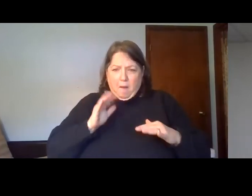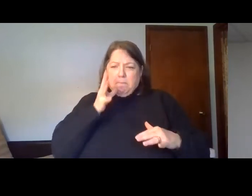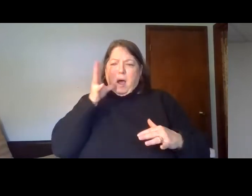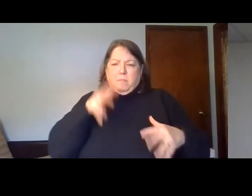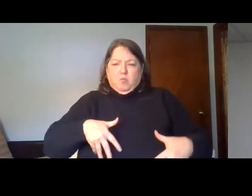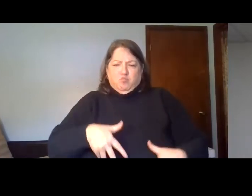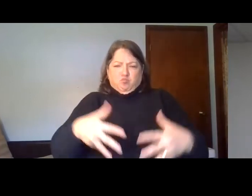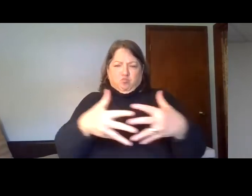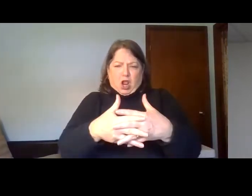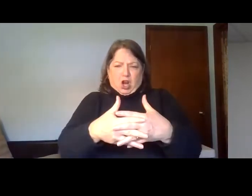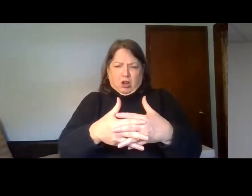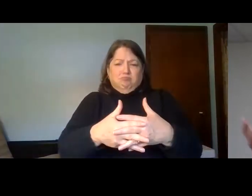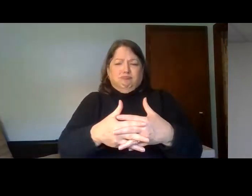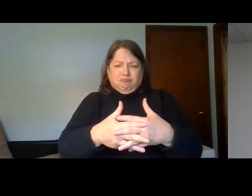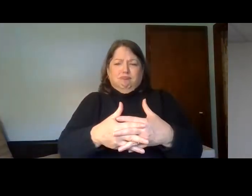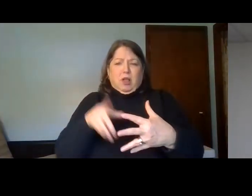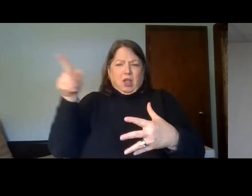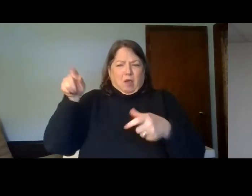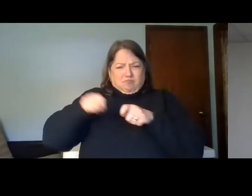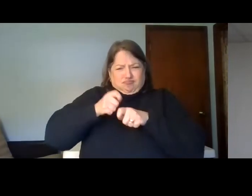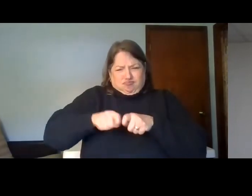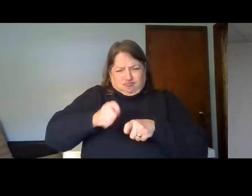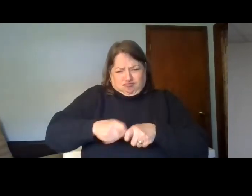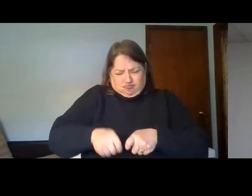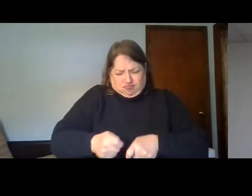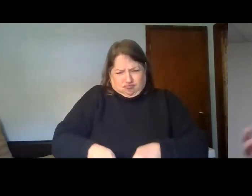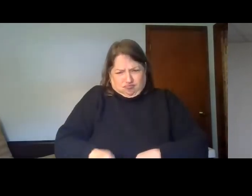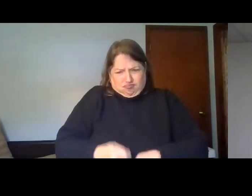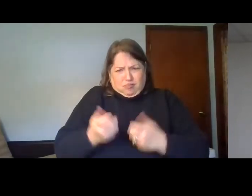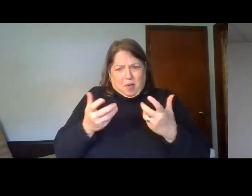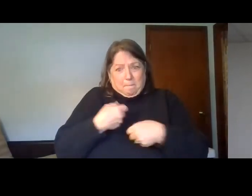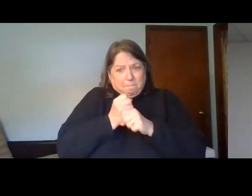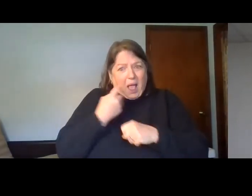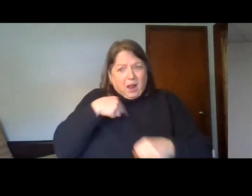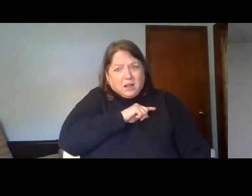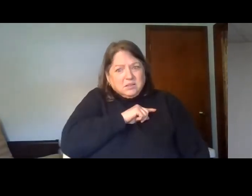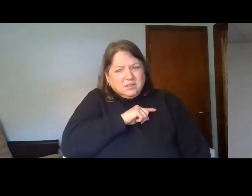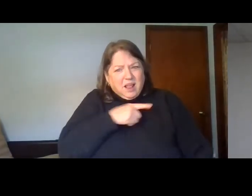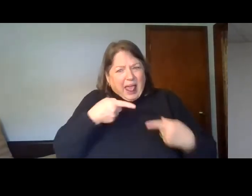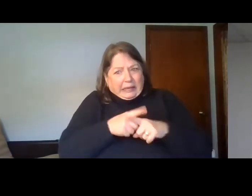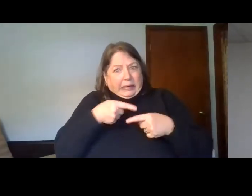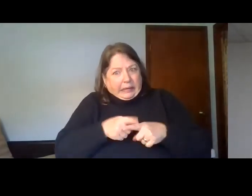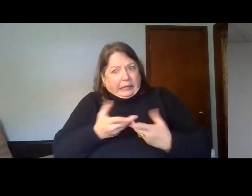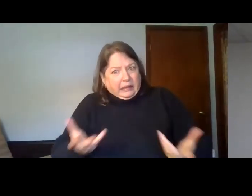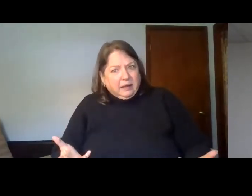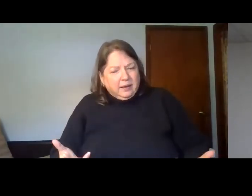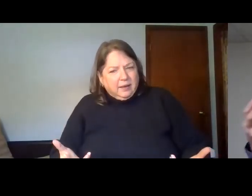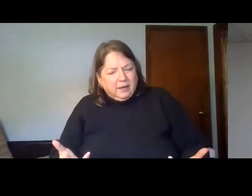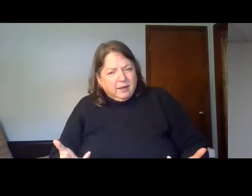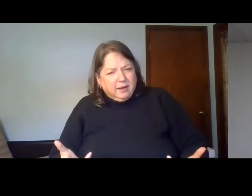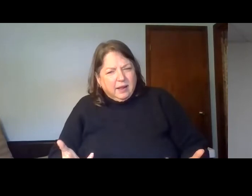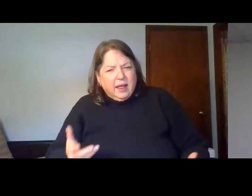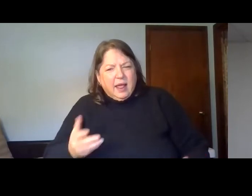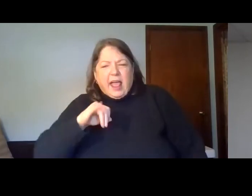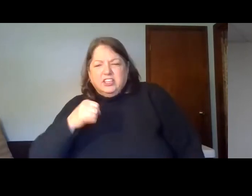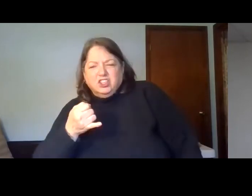created us every cell, every ligament. He put it together. And he describes in Jeremiah 1, 5, as having an intimate